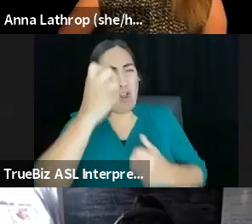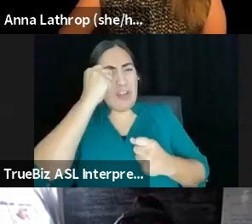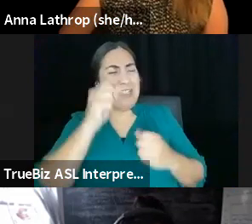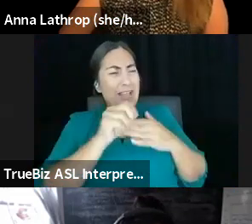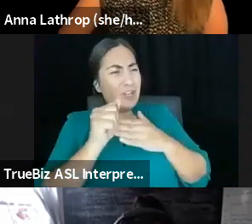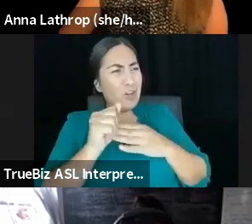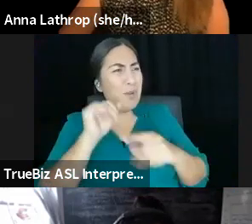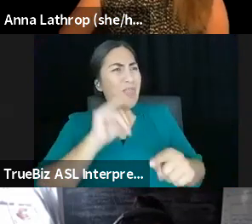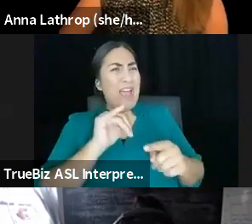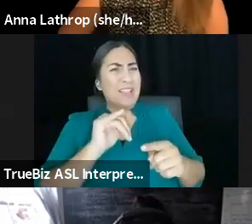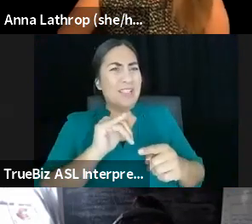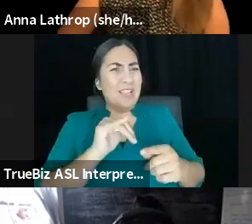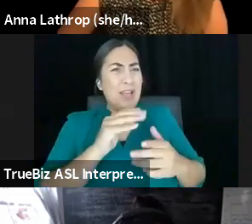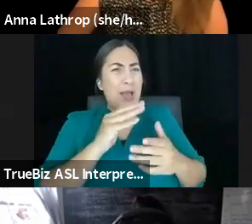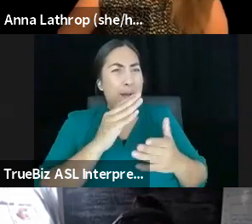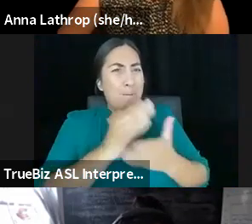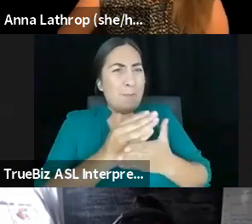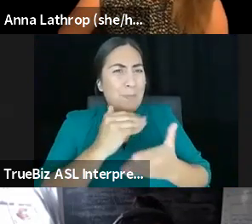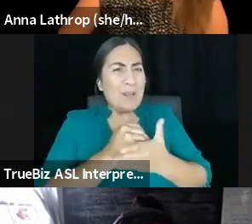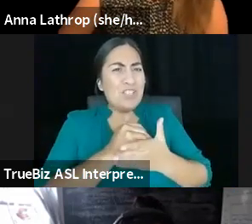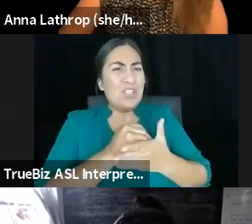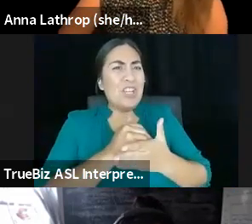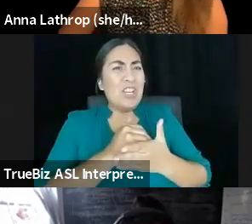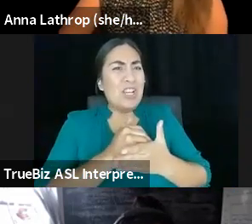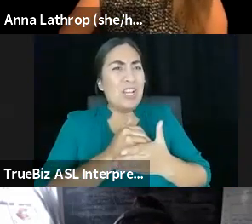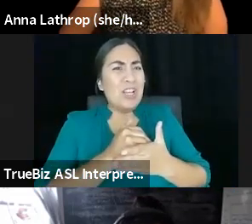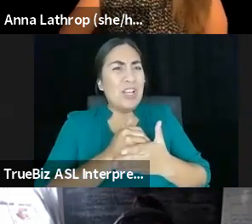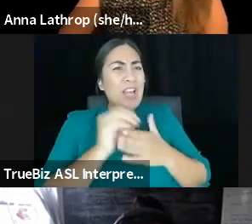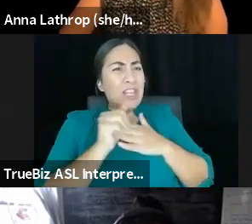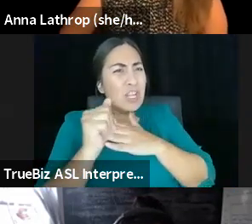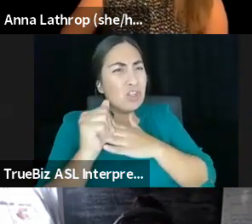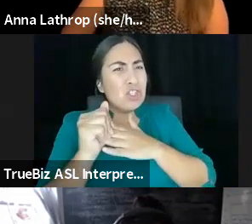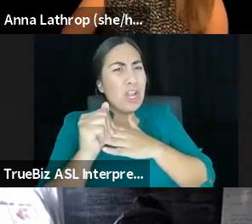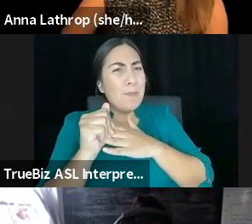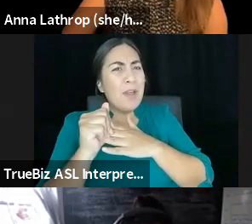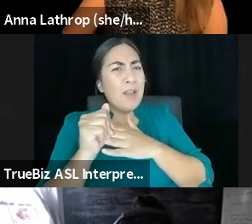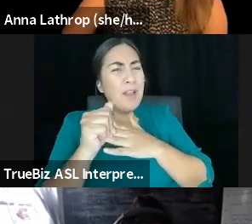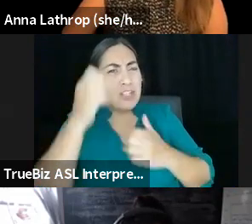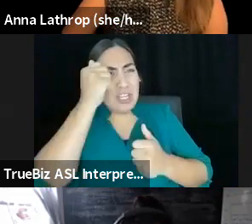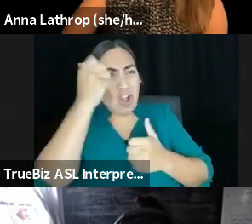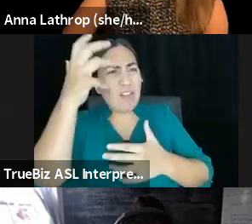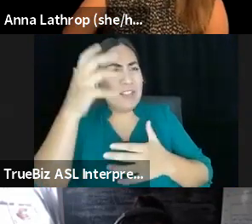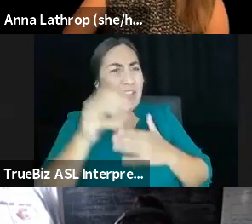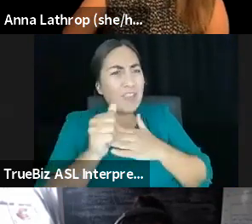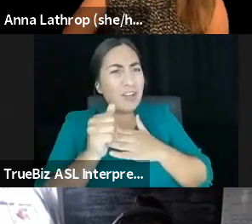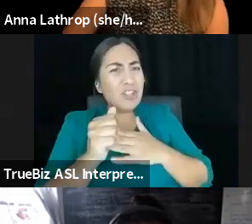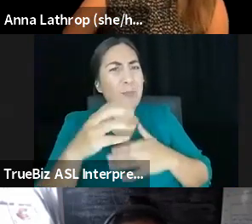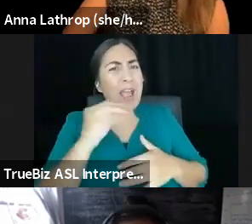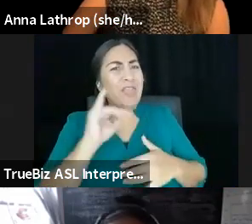smartly about sustainability and regenerative practices. But in the actual practice of that organization, that might not be the language.